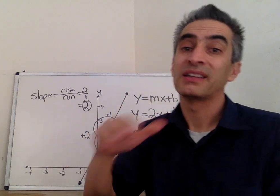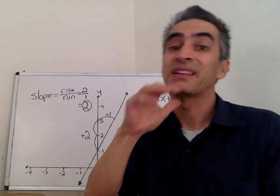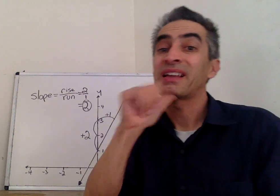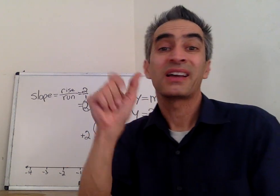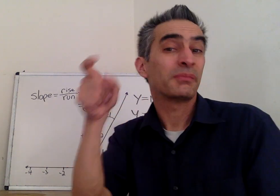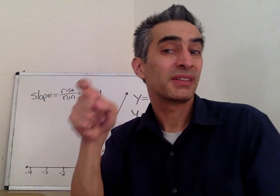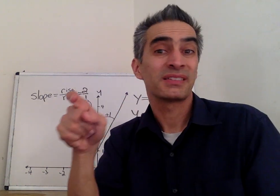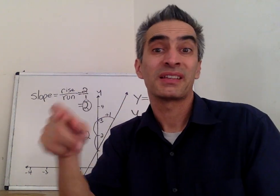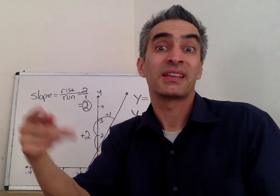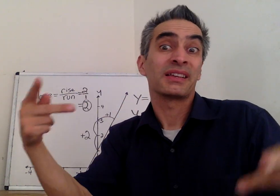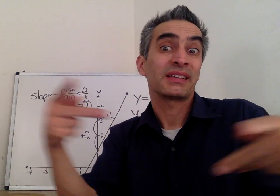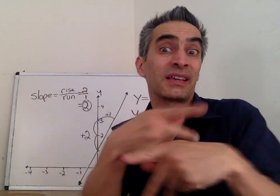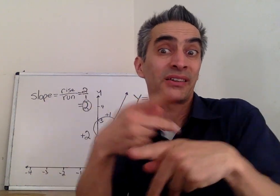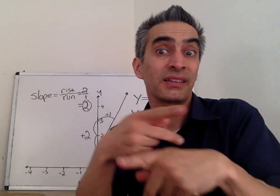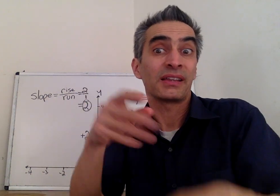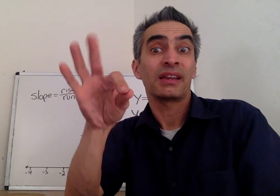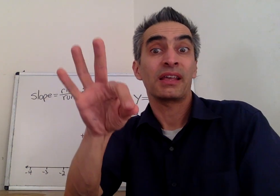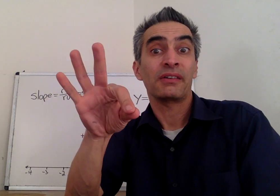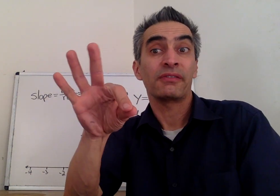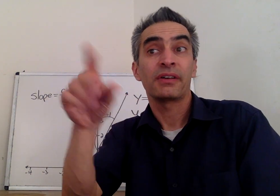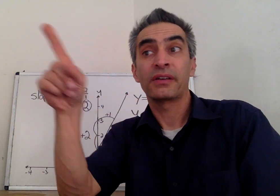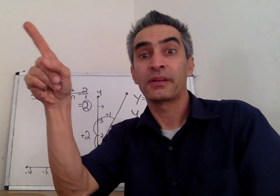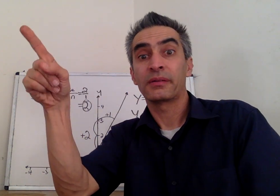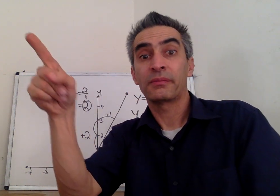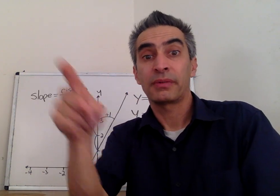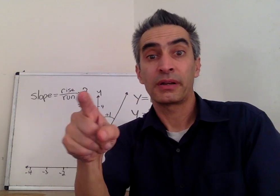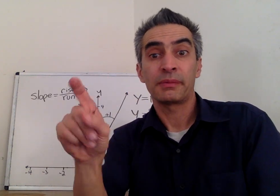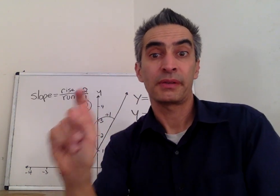You don't have to calculate f prime of x.